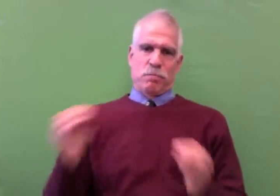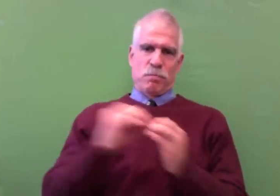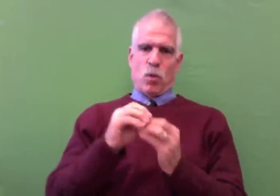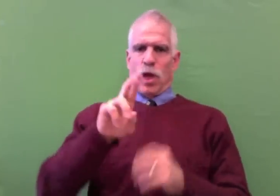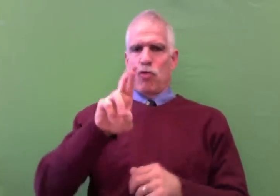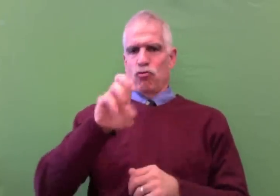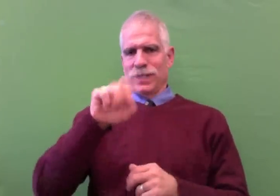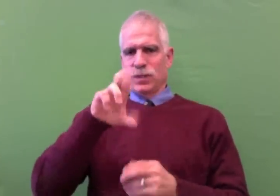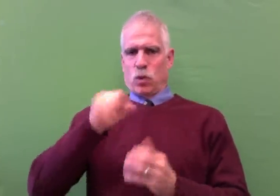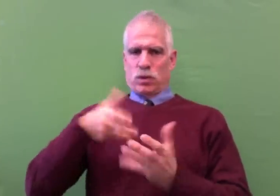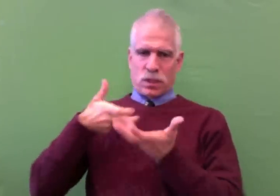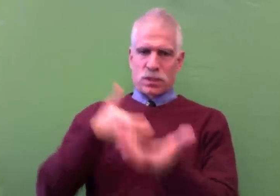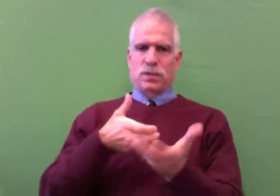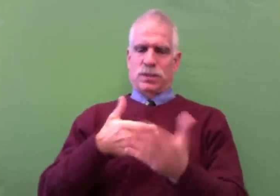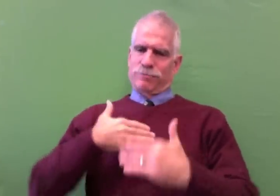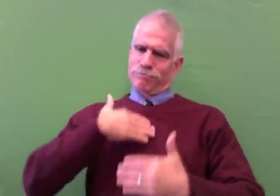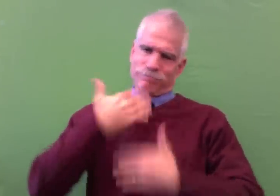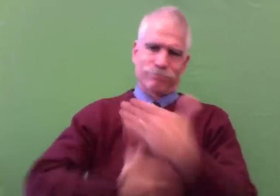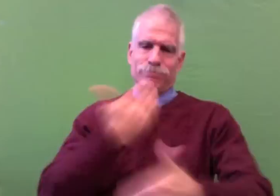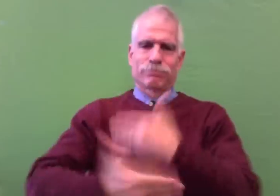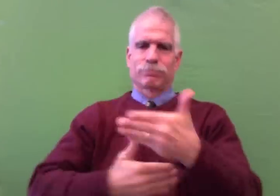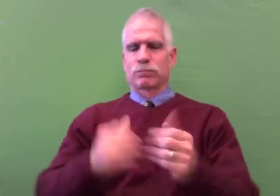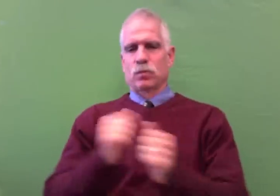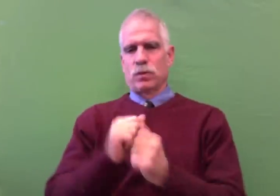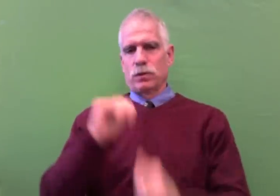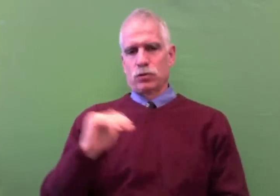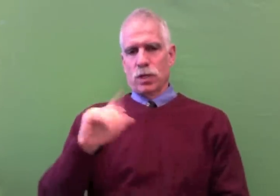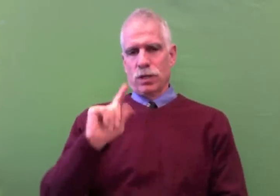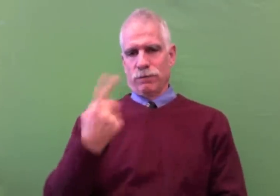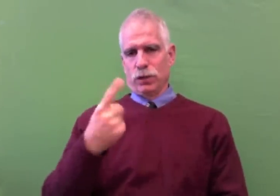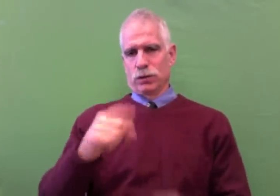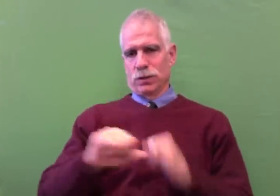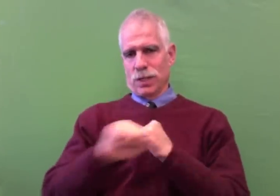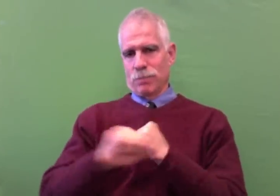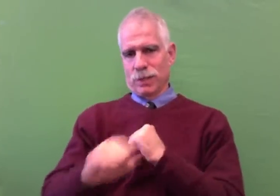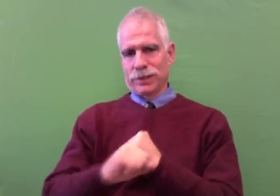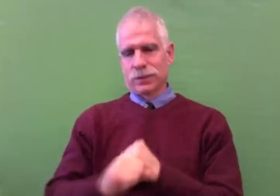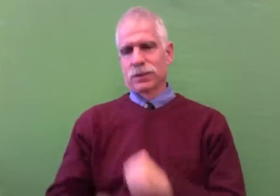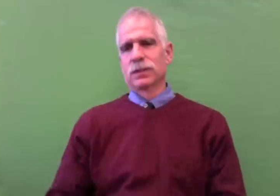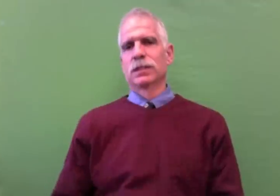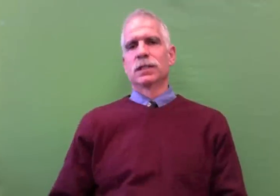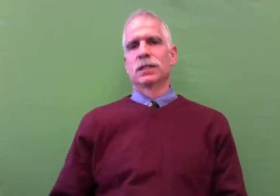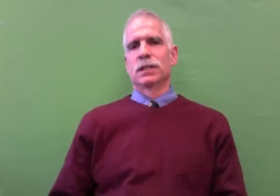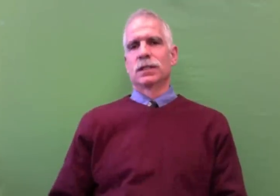have quite a bit more manpower and resources connected to the child first campaign.